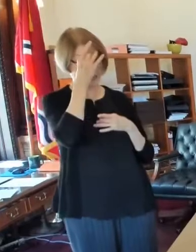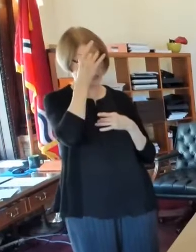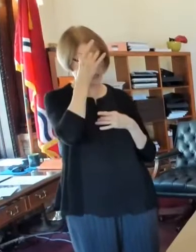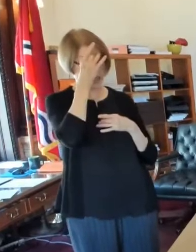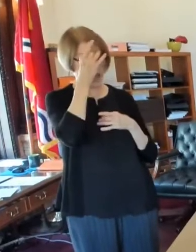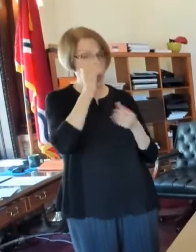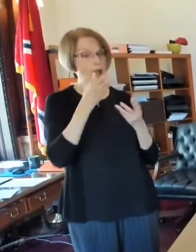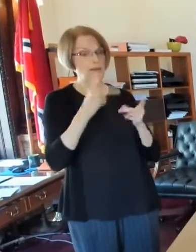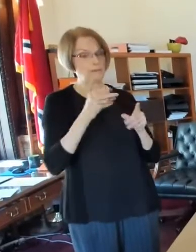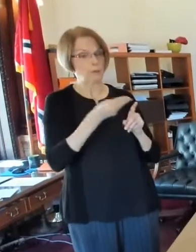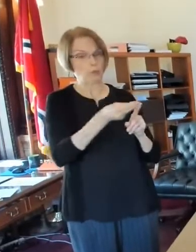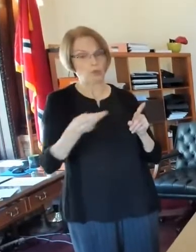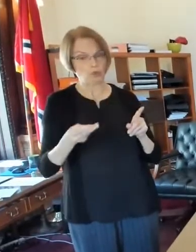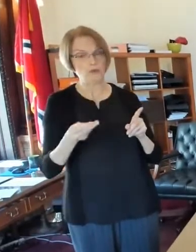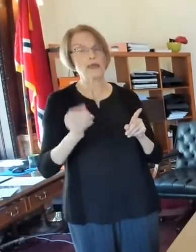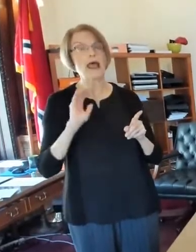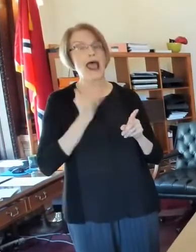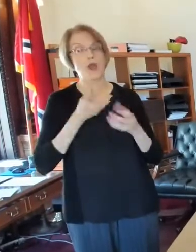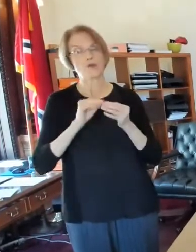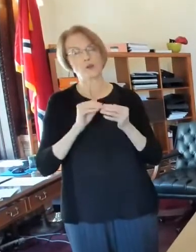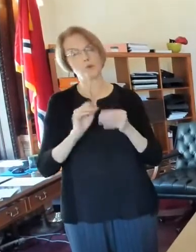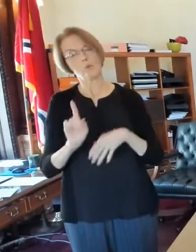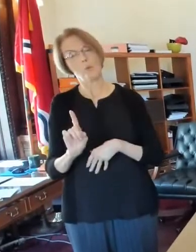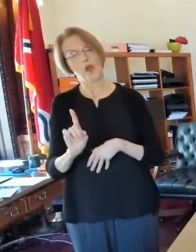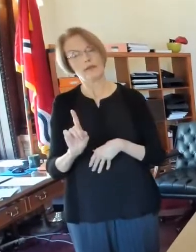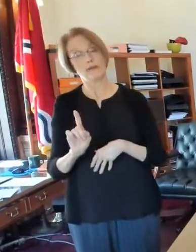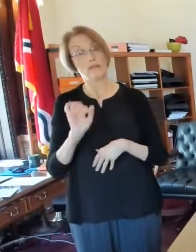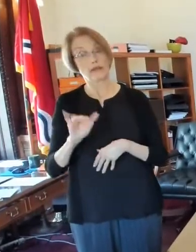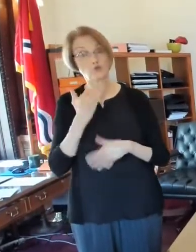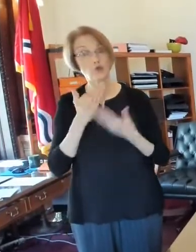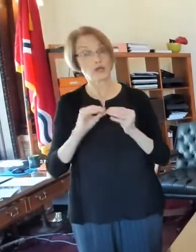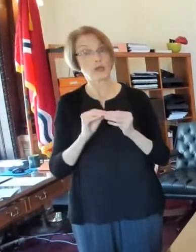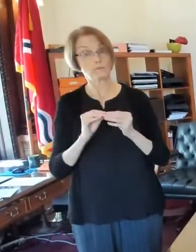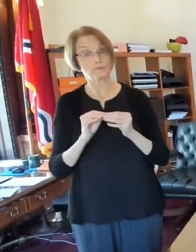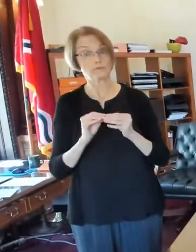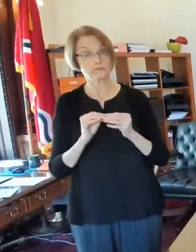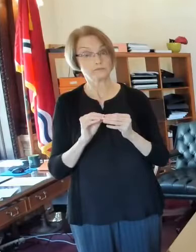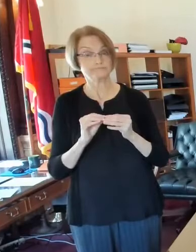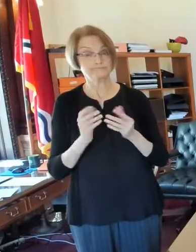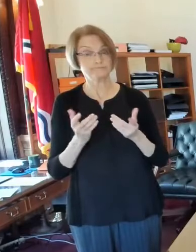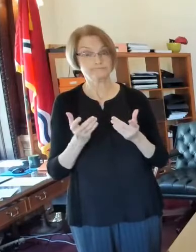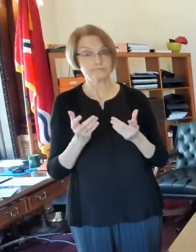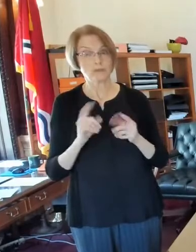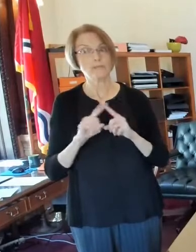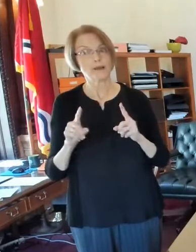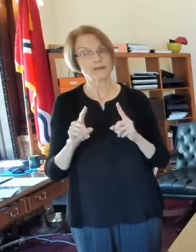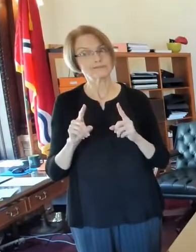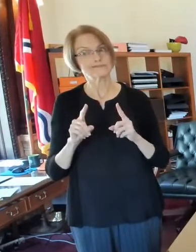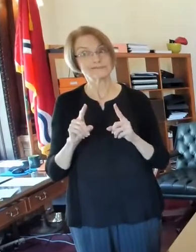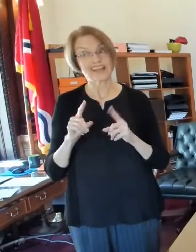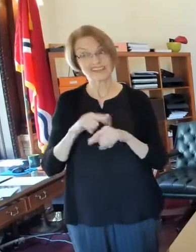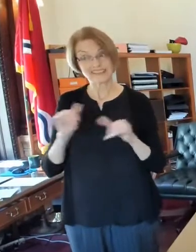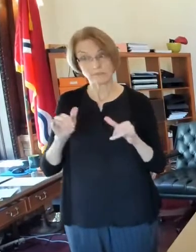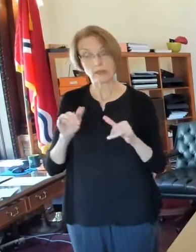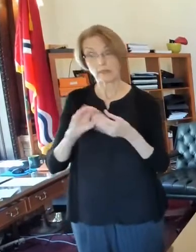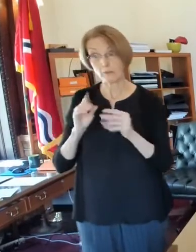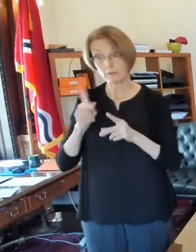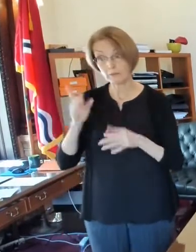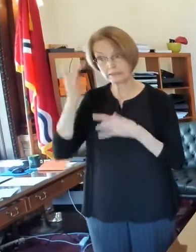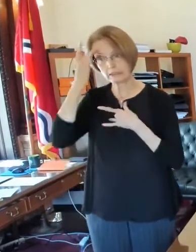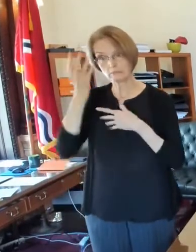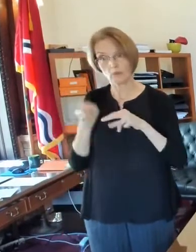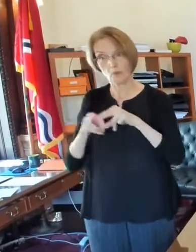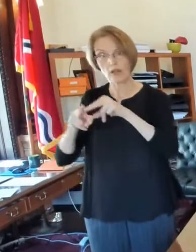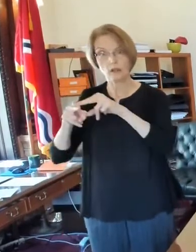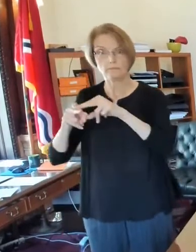Ours has been running right around one. That's considered to be good, but our cases are going up. So, um, you know,